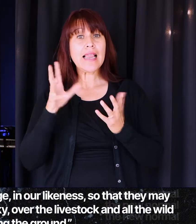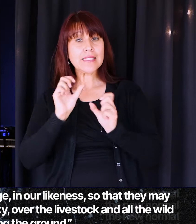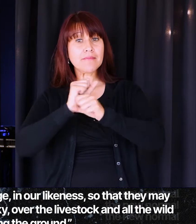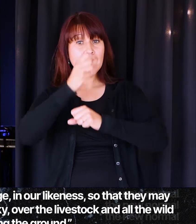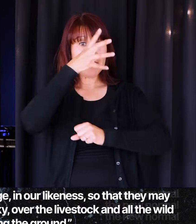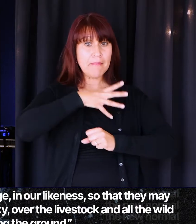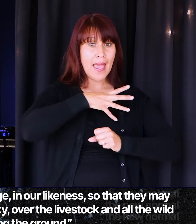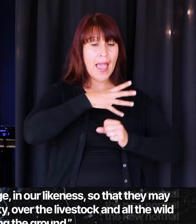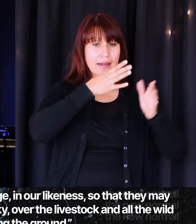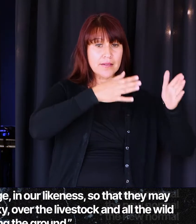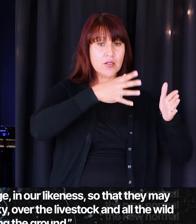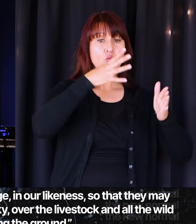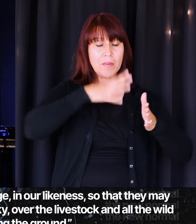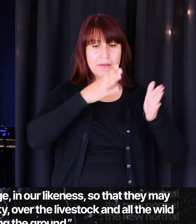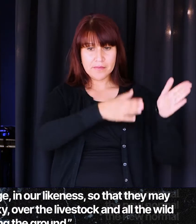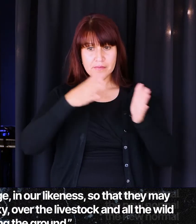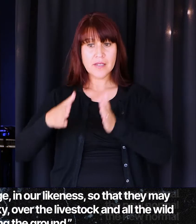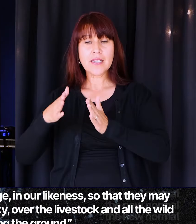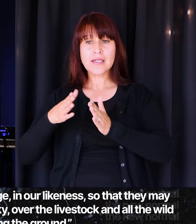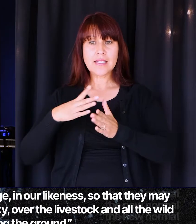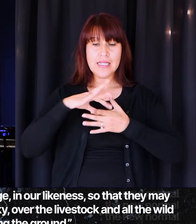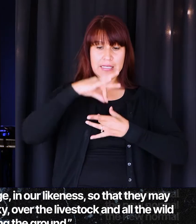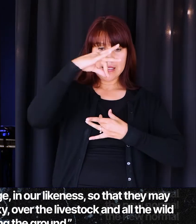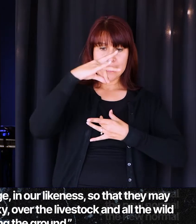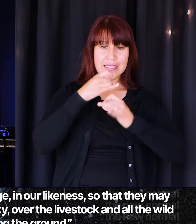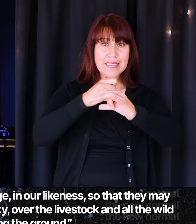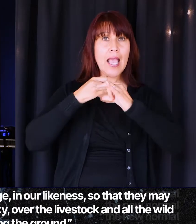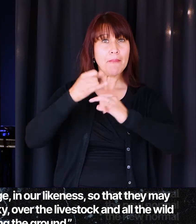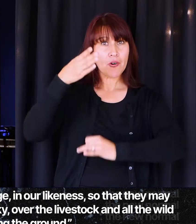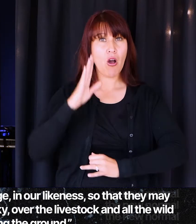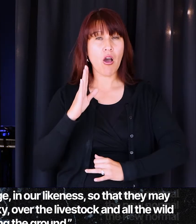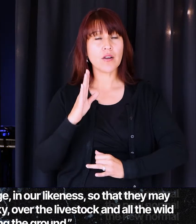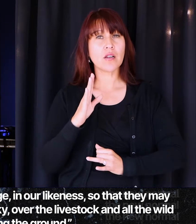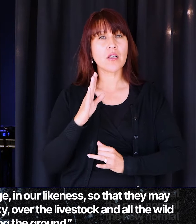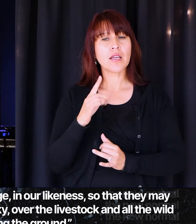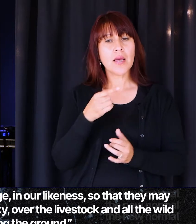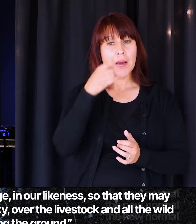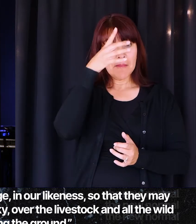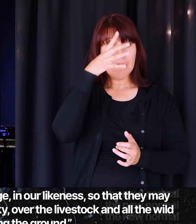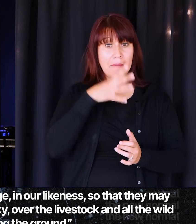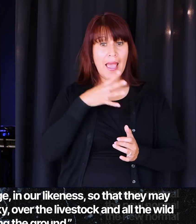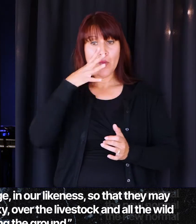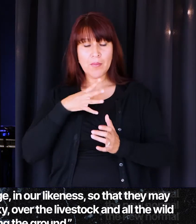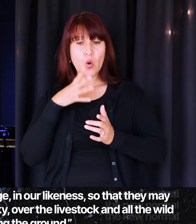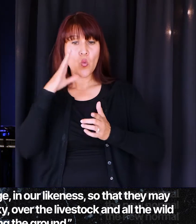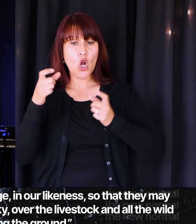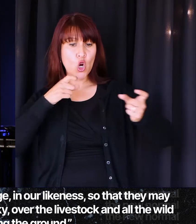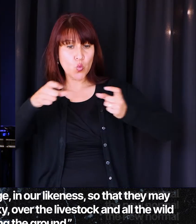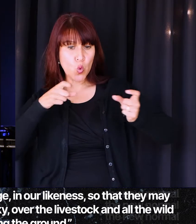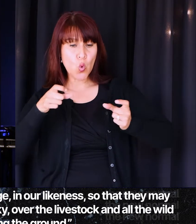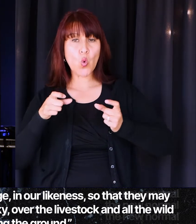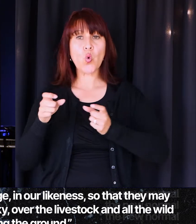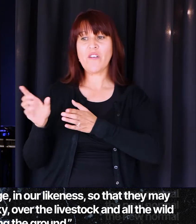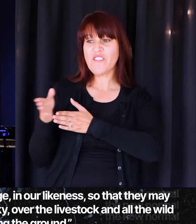in our image, in the image of God. And it says this, they say, man will rule over the fish